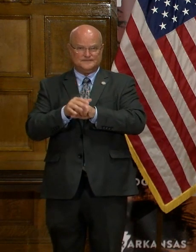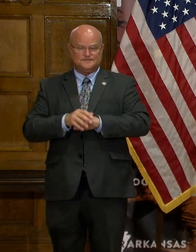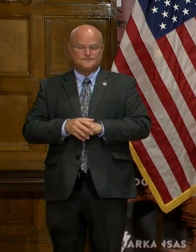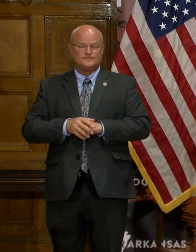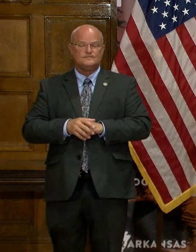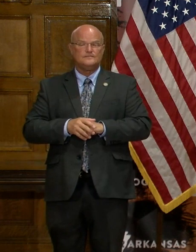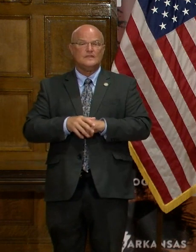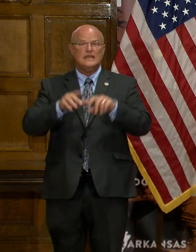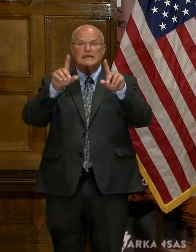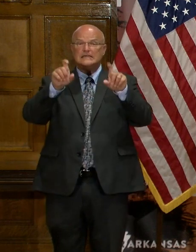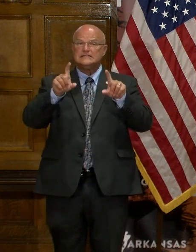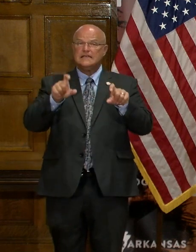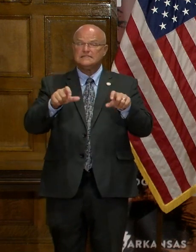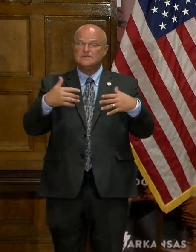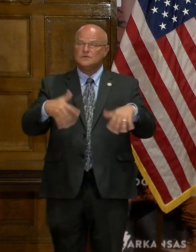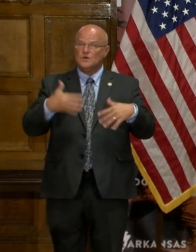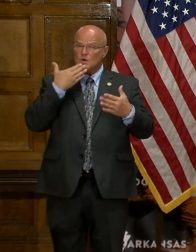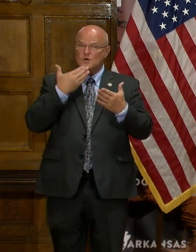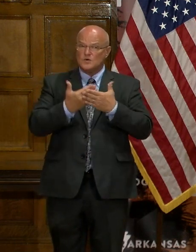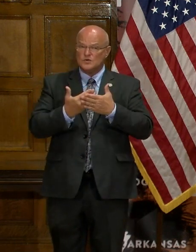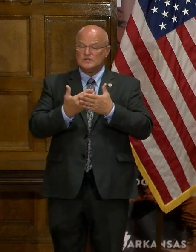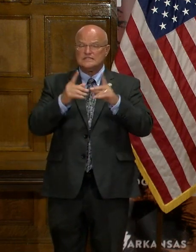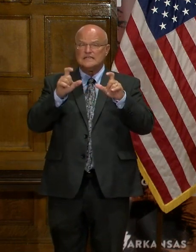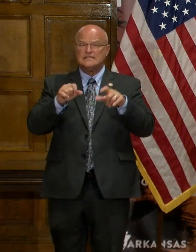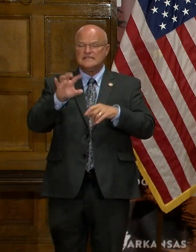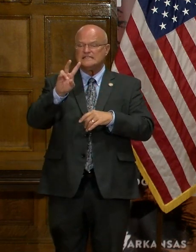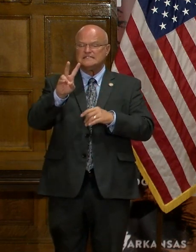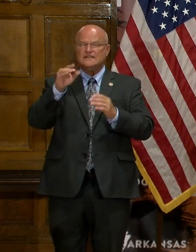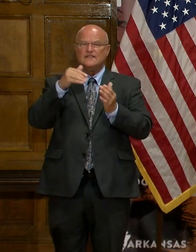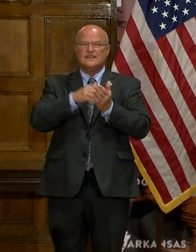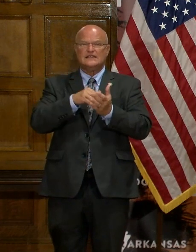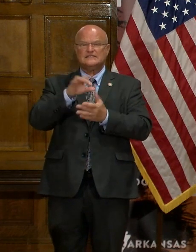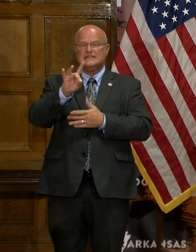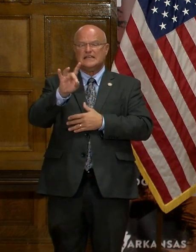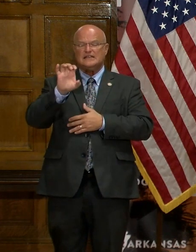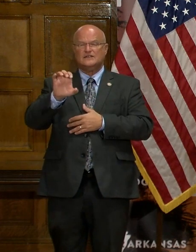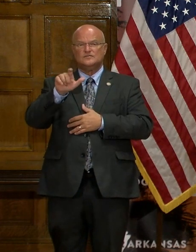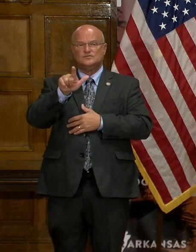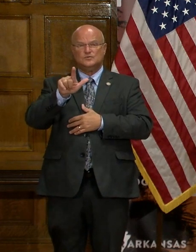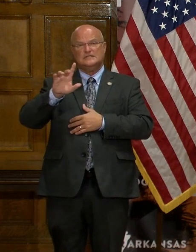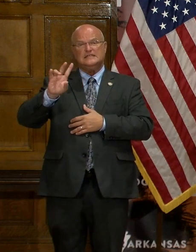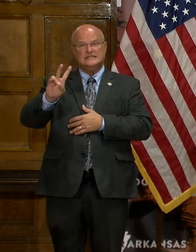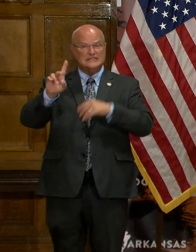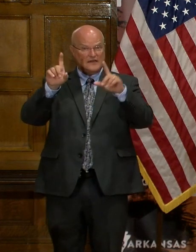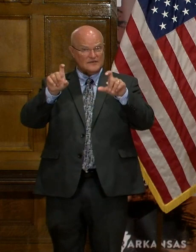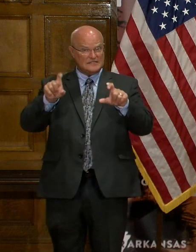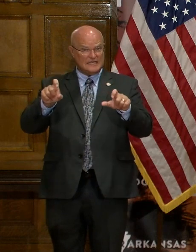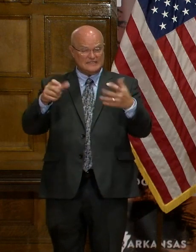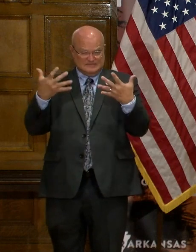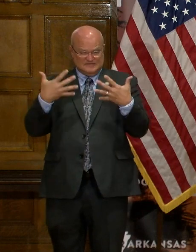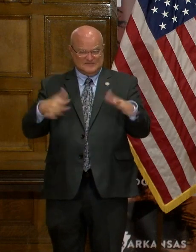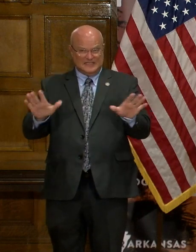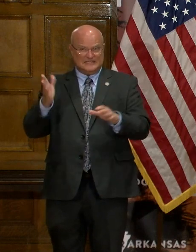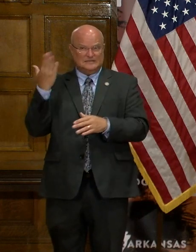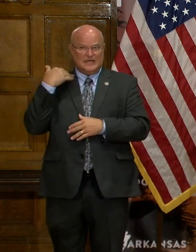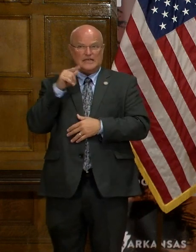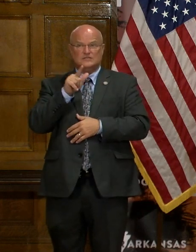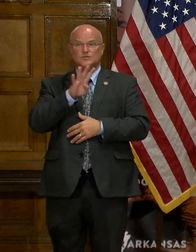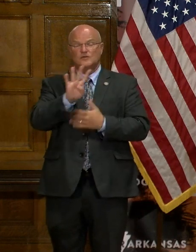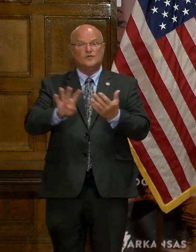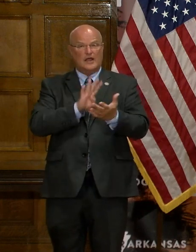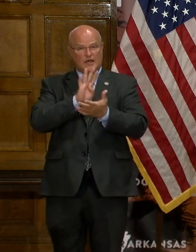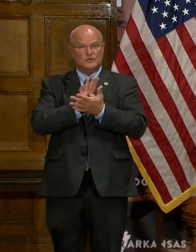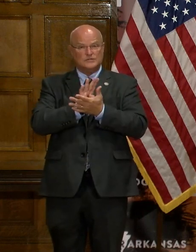Testing was a very good testing day with 7,827 tests that were completed in the last 24 hours.